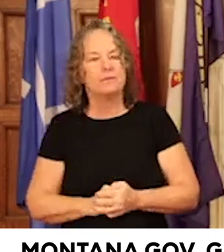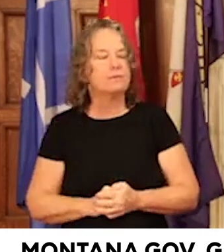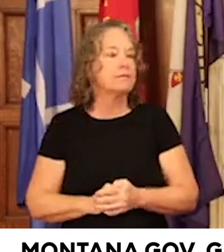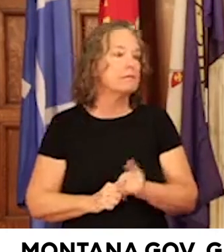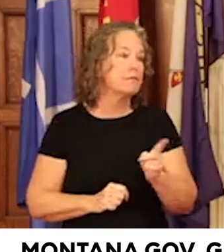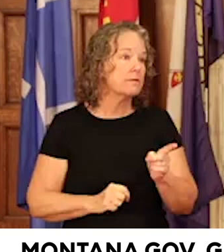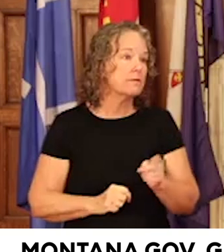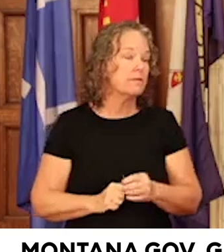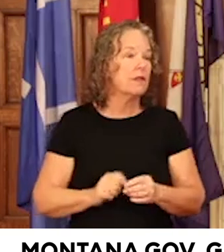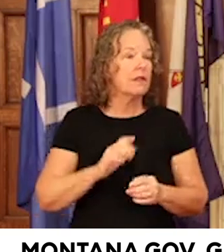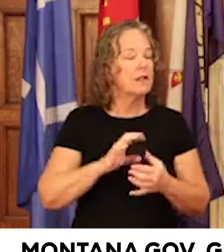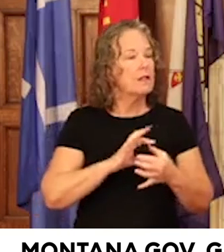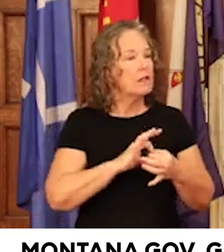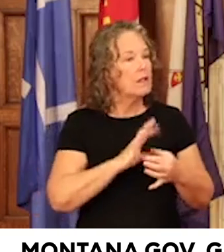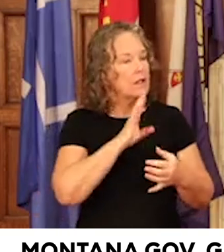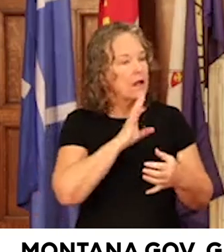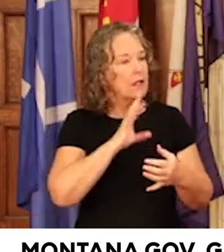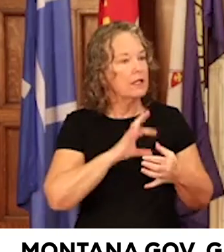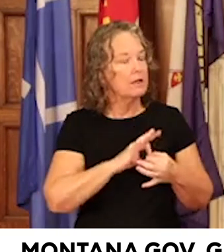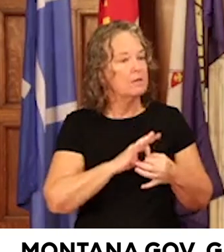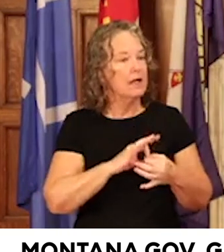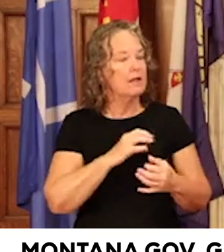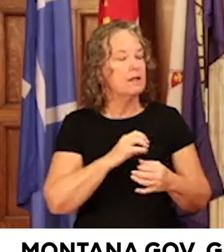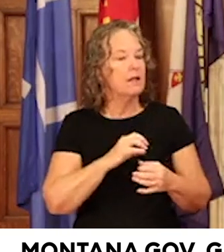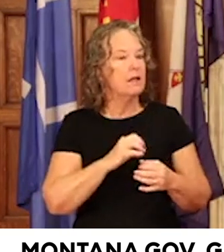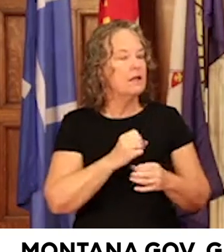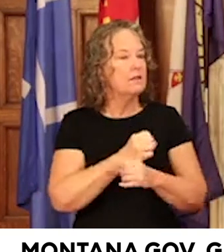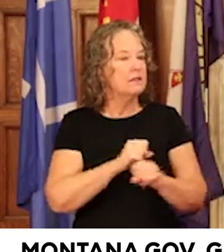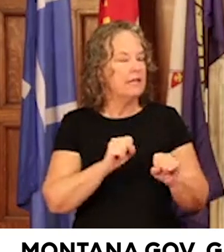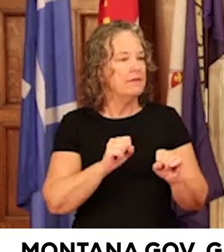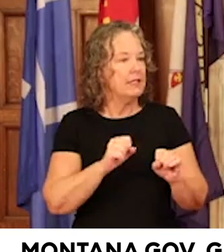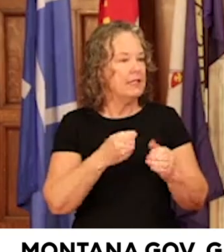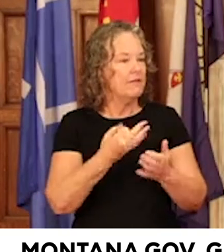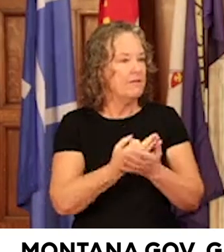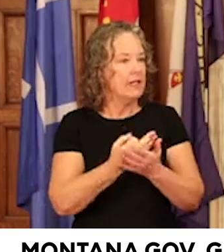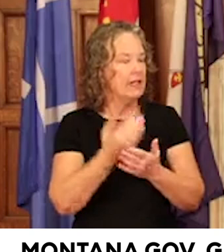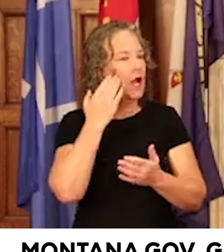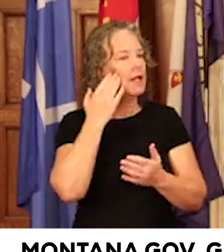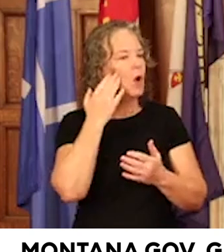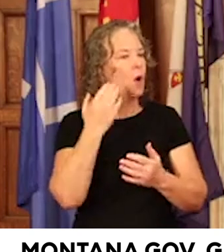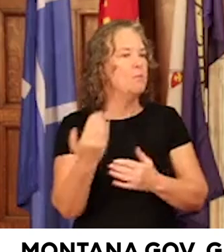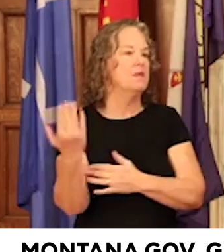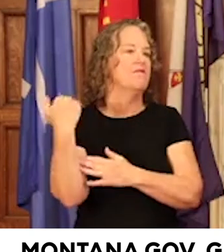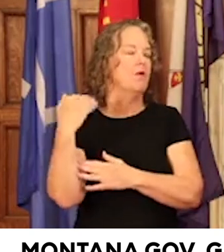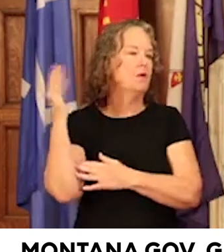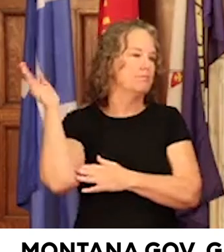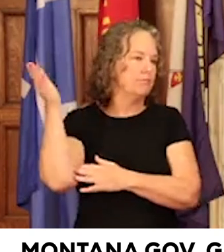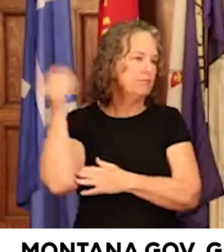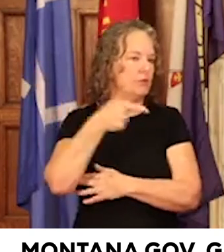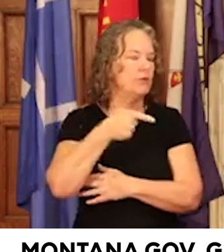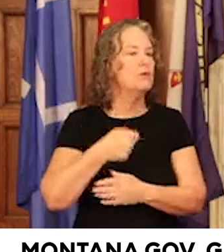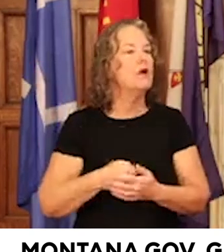the public safety funding and I know too in past press conferences, you've talked about